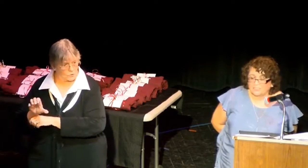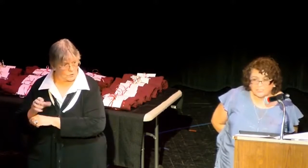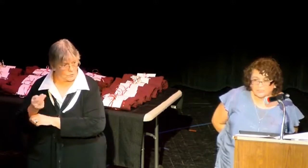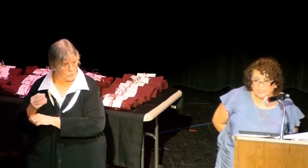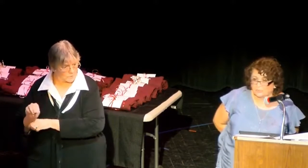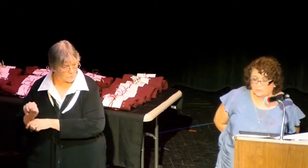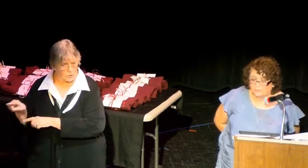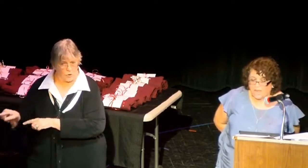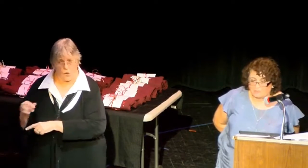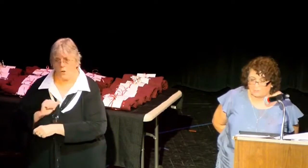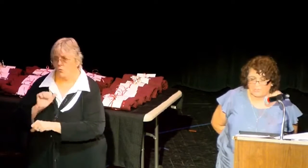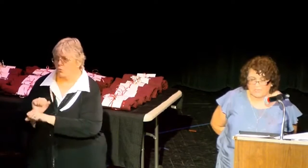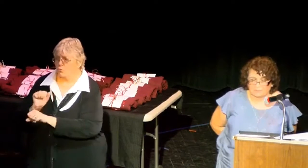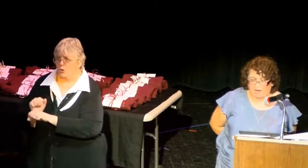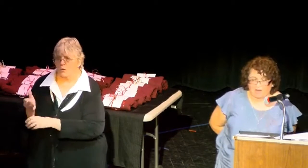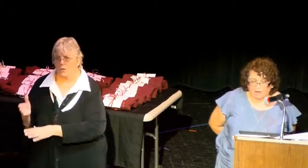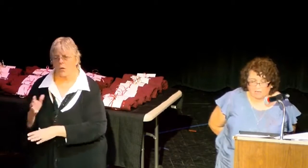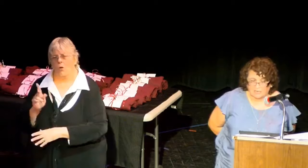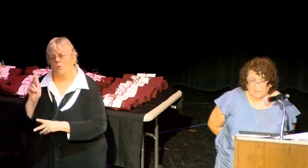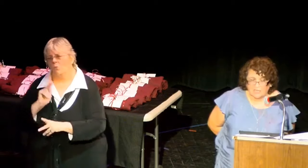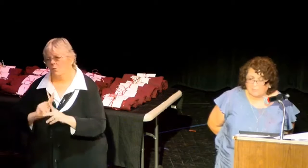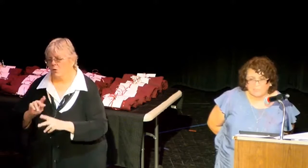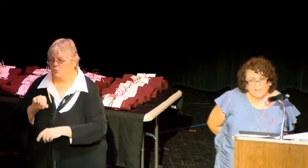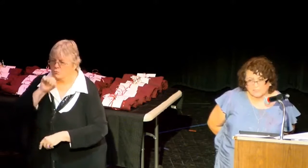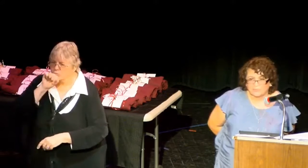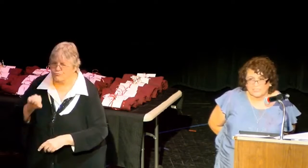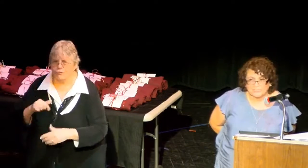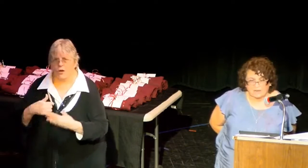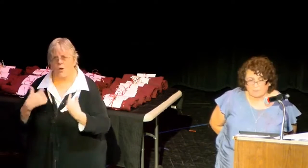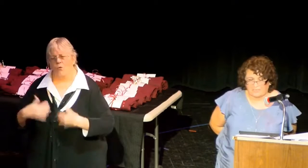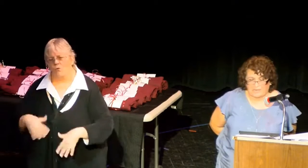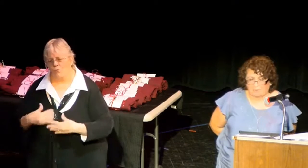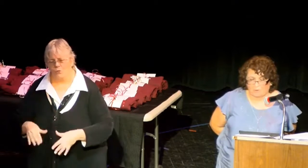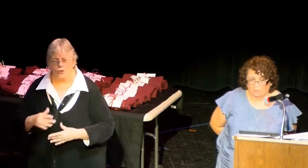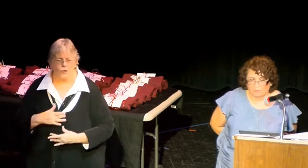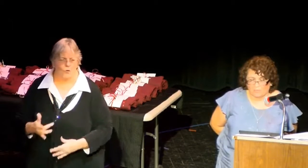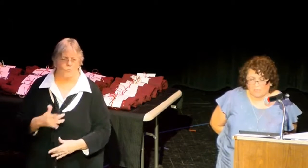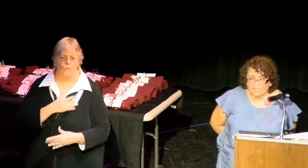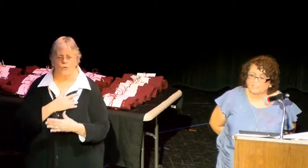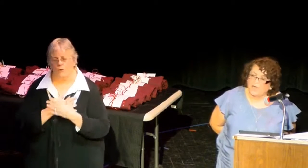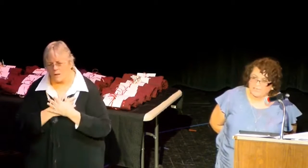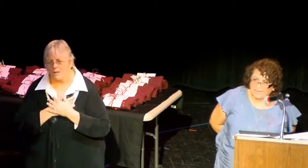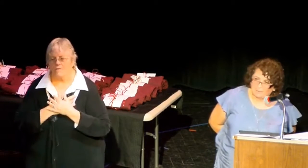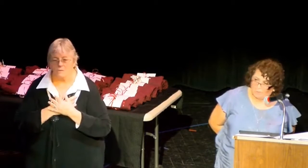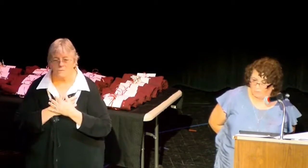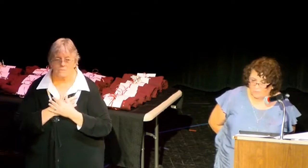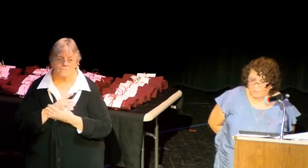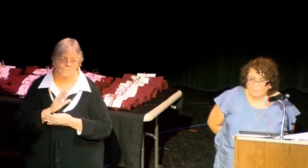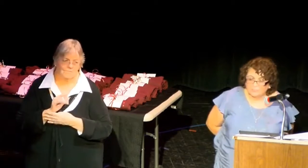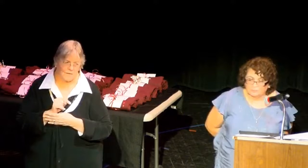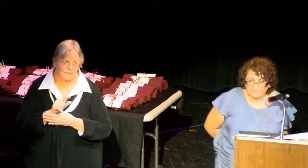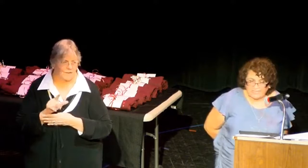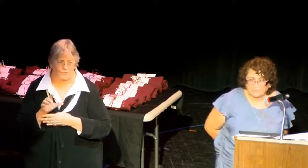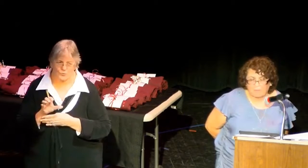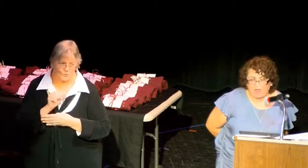loved, and students who will forever be in my heart. But Las Cruces never became home. So I came home,